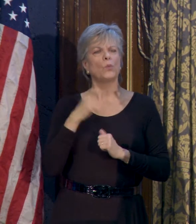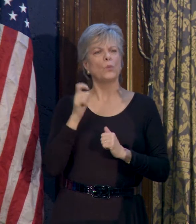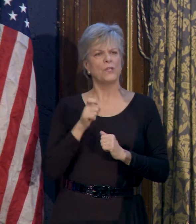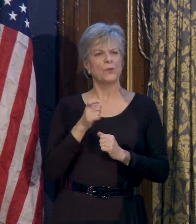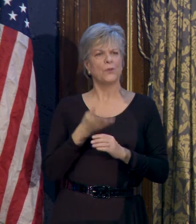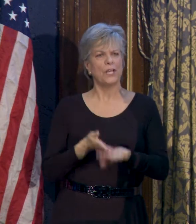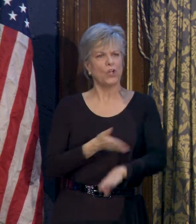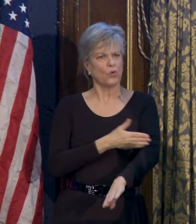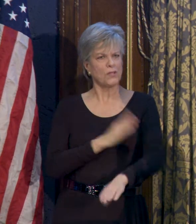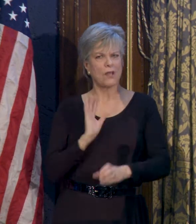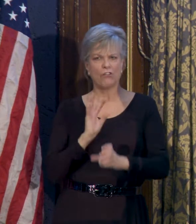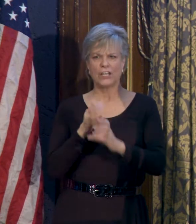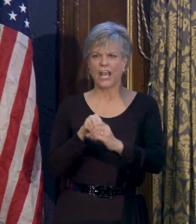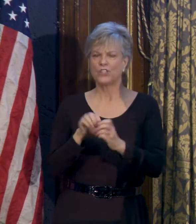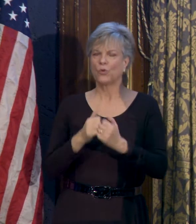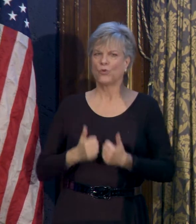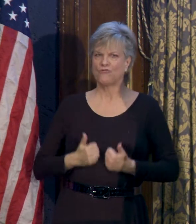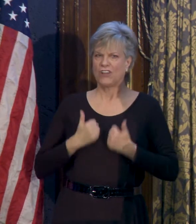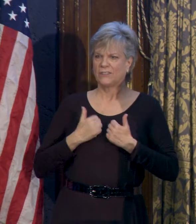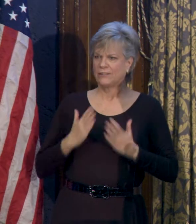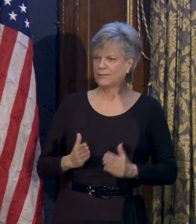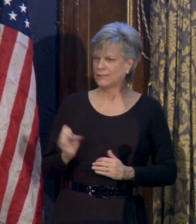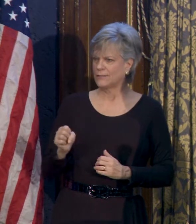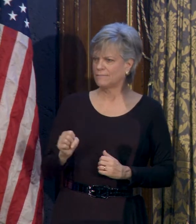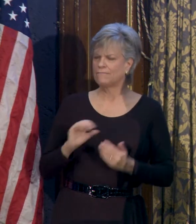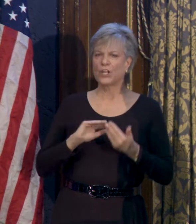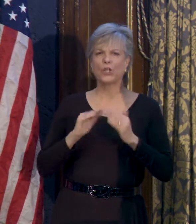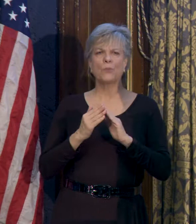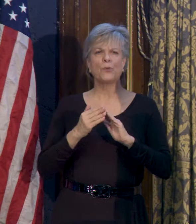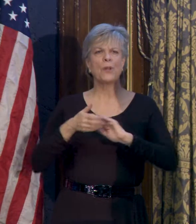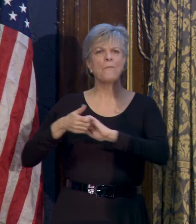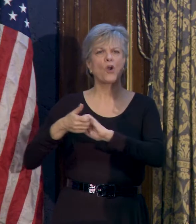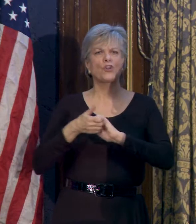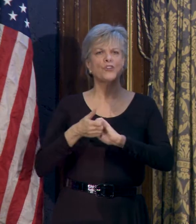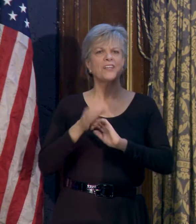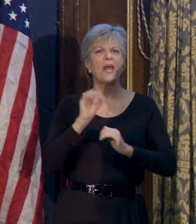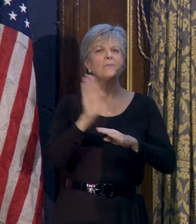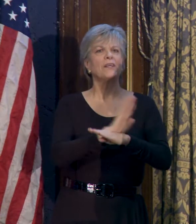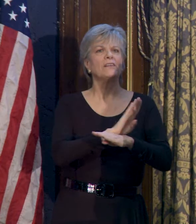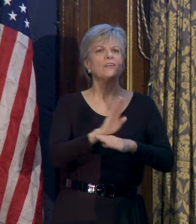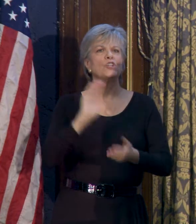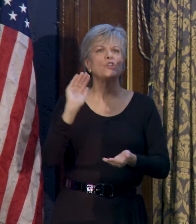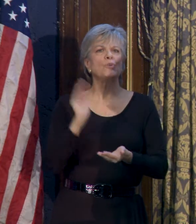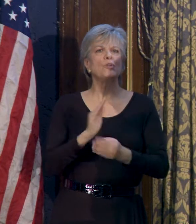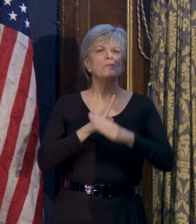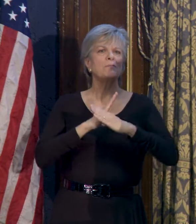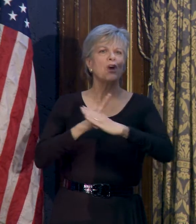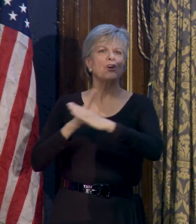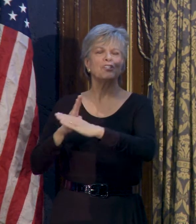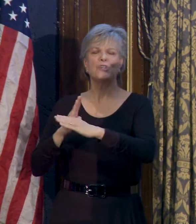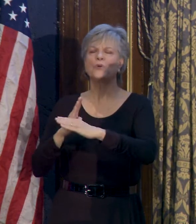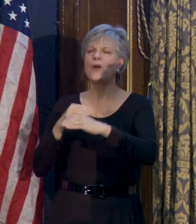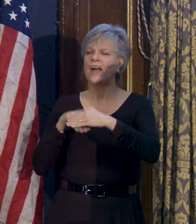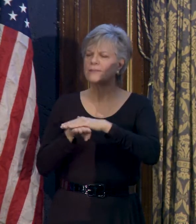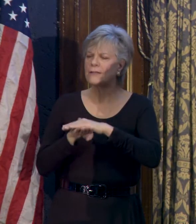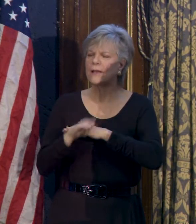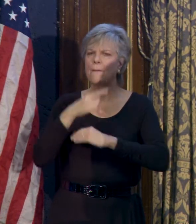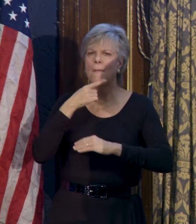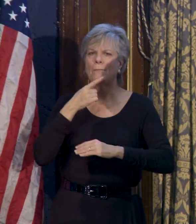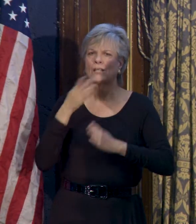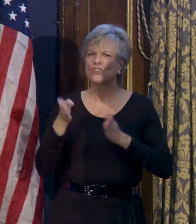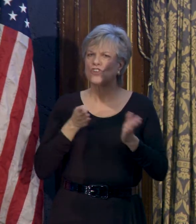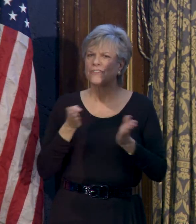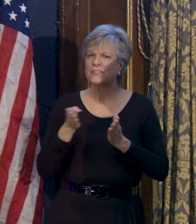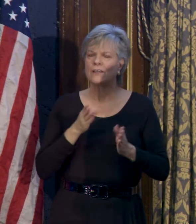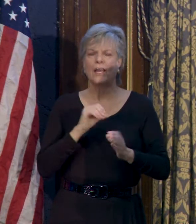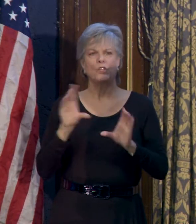increase our engagement with residents, community partners, and businesses to reduce barriers to accessing public services and